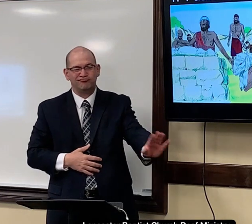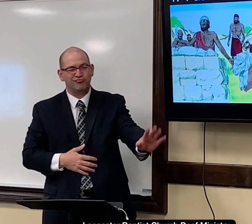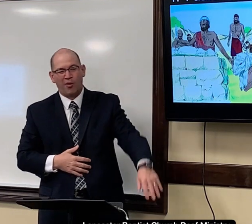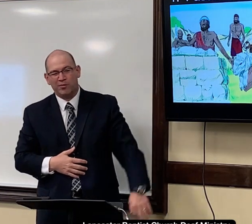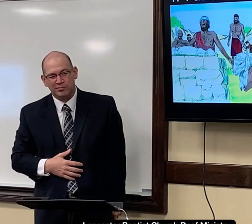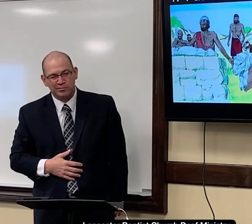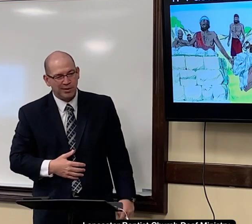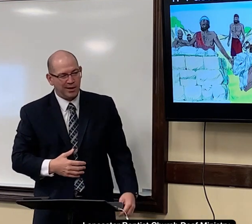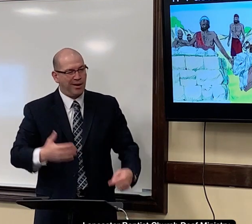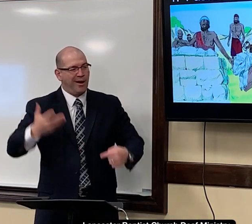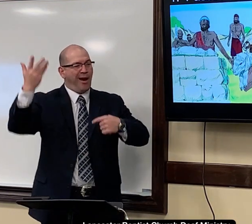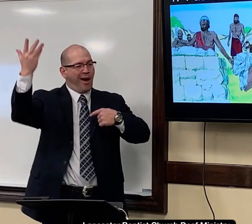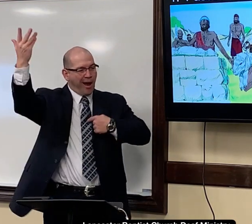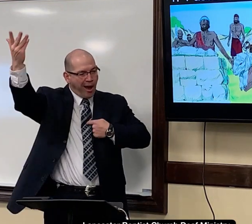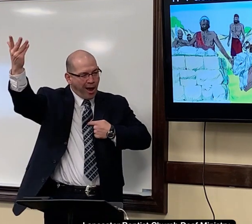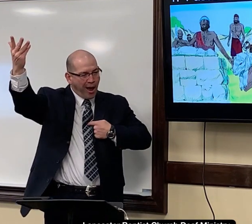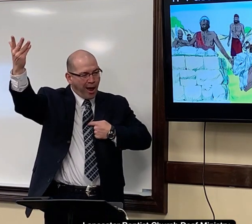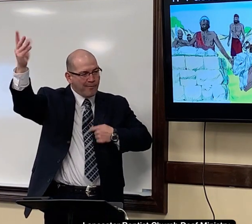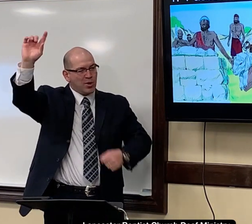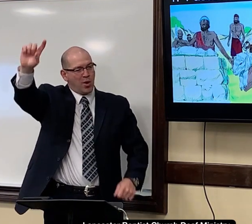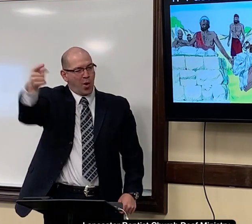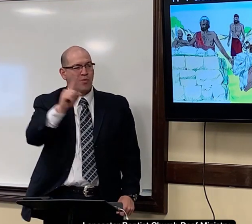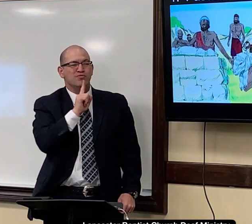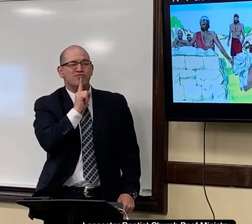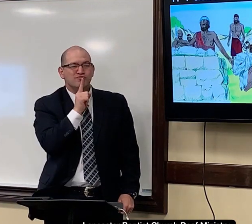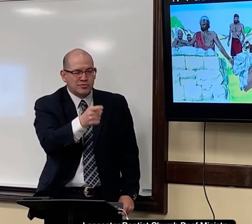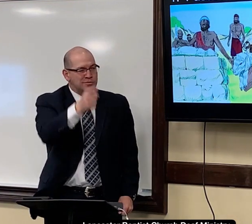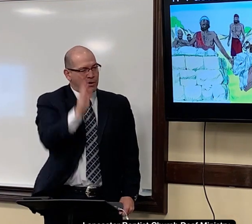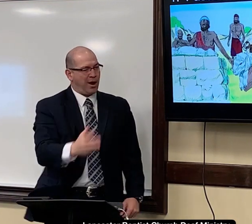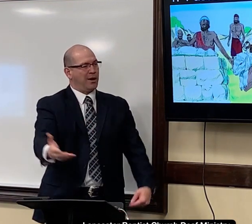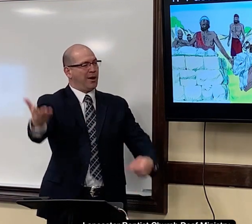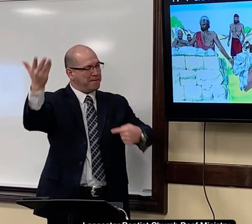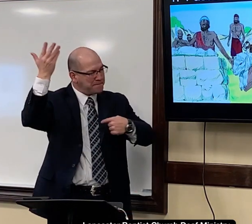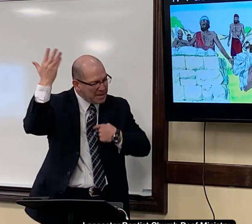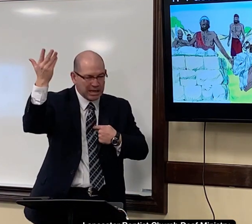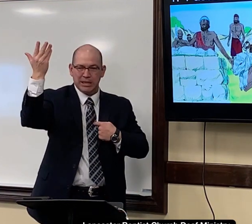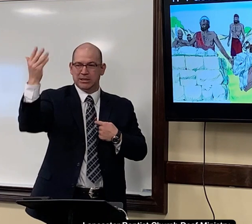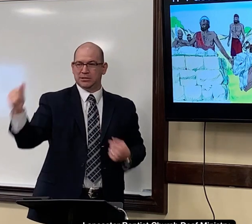but they will know that those are no good that god is the only true god